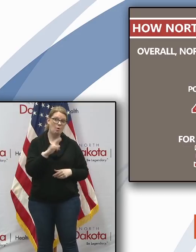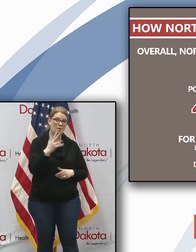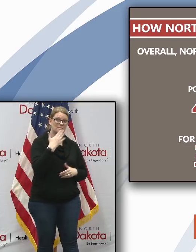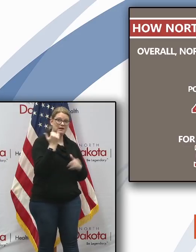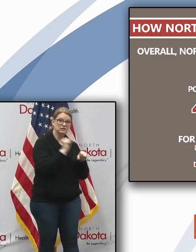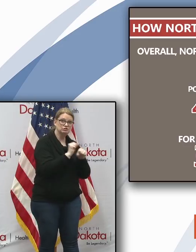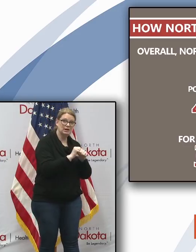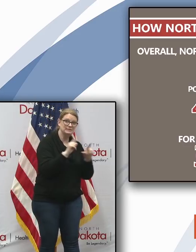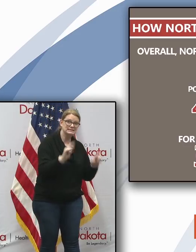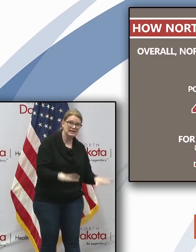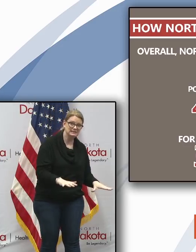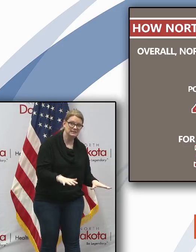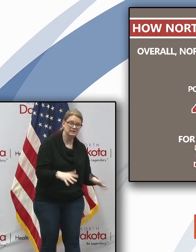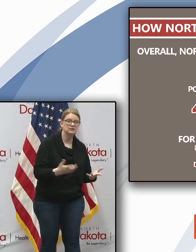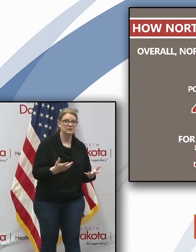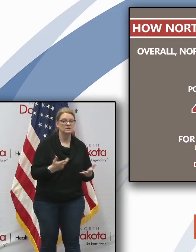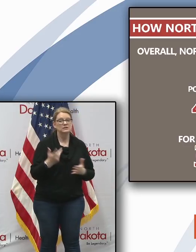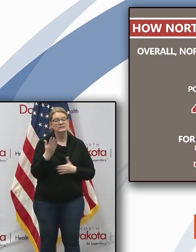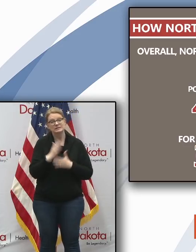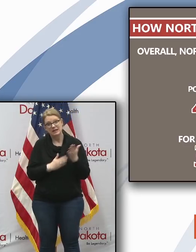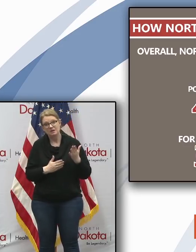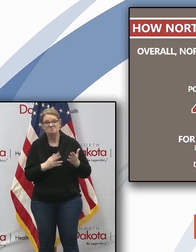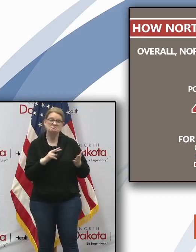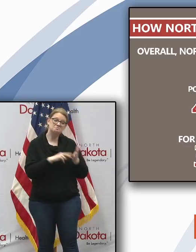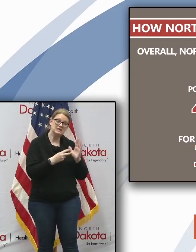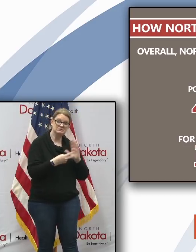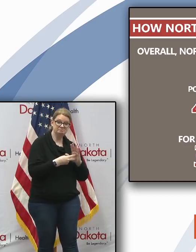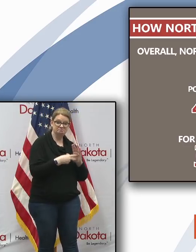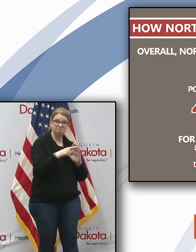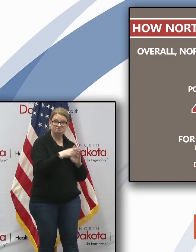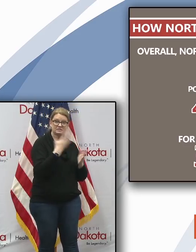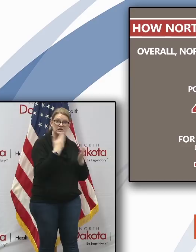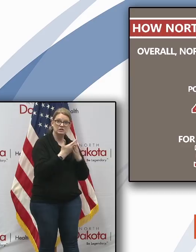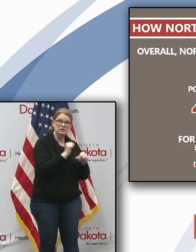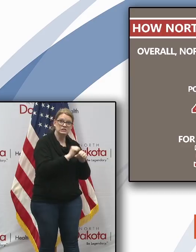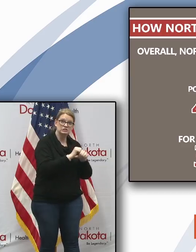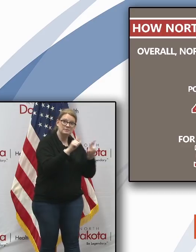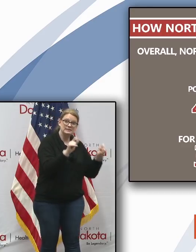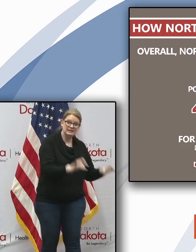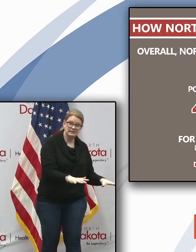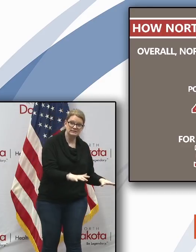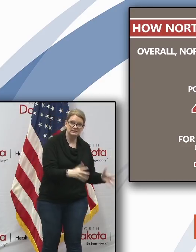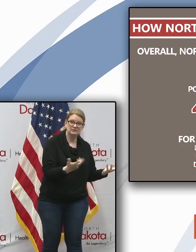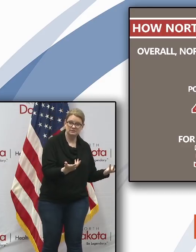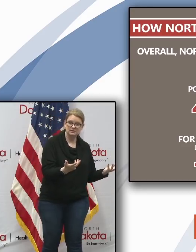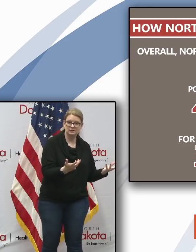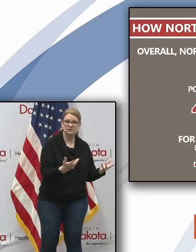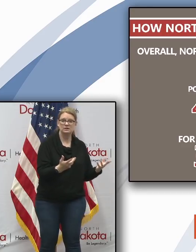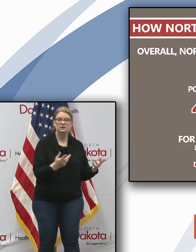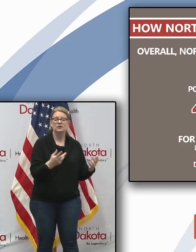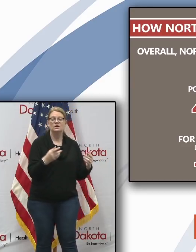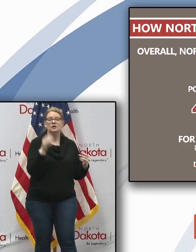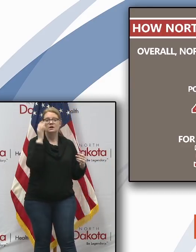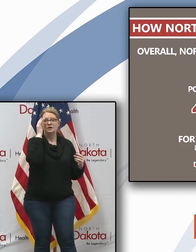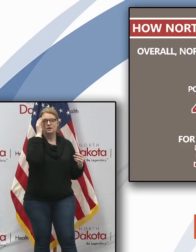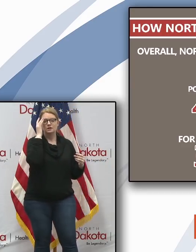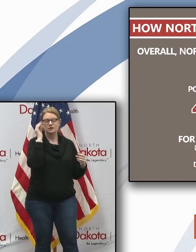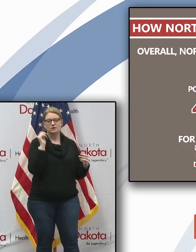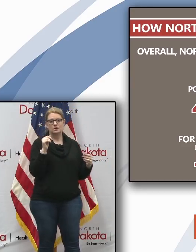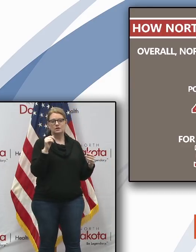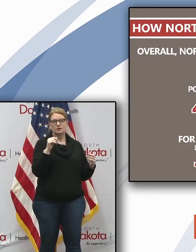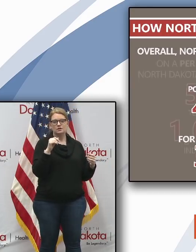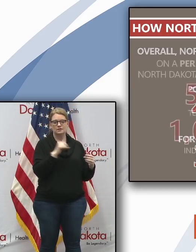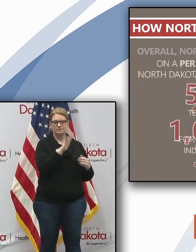of testing part of the answer is it means we're doing a better job at testing and we'll take a look at that next uh where where we've completed uh